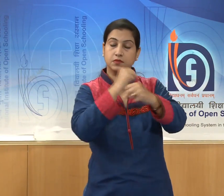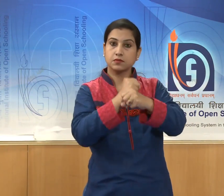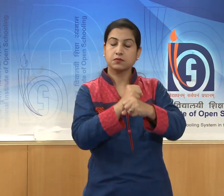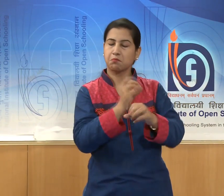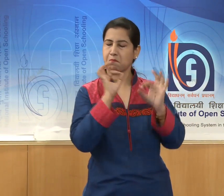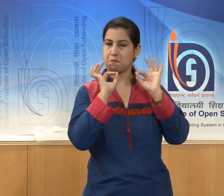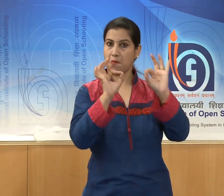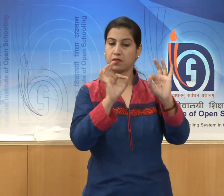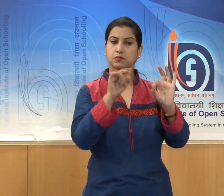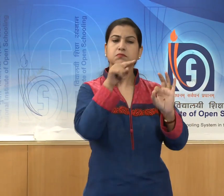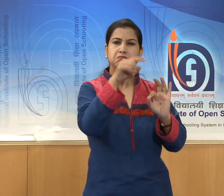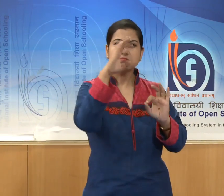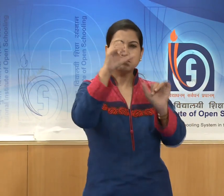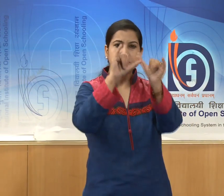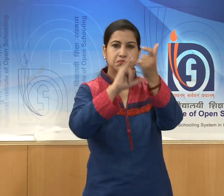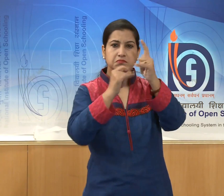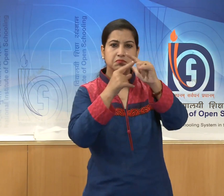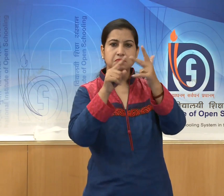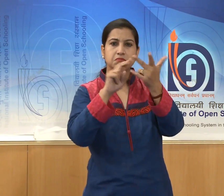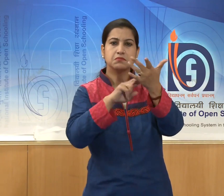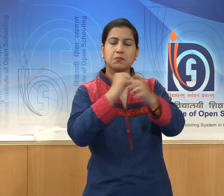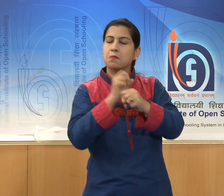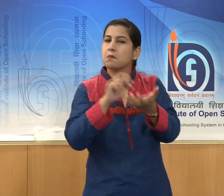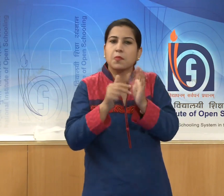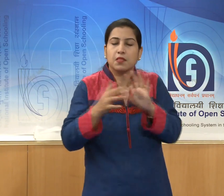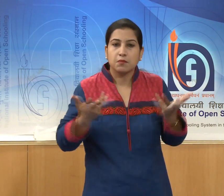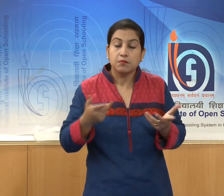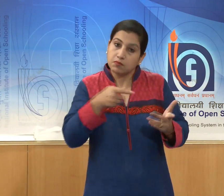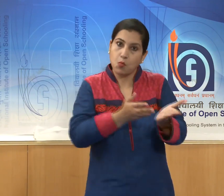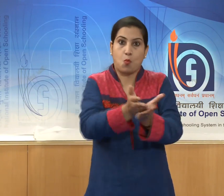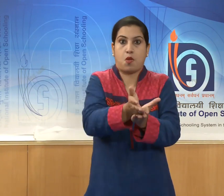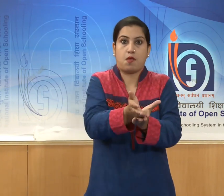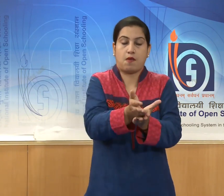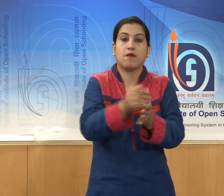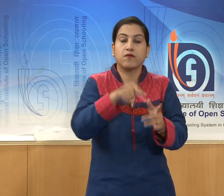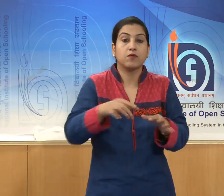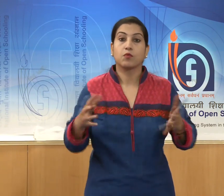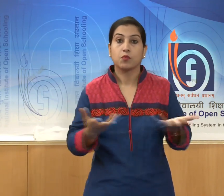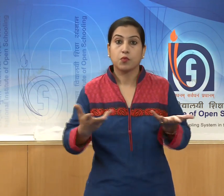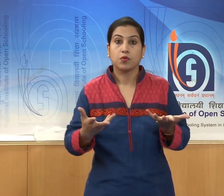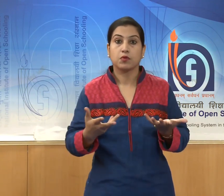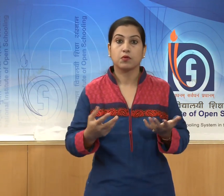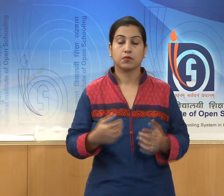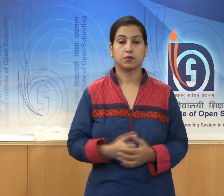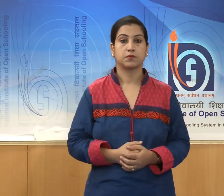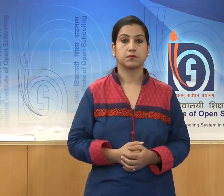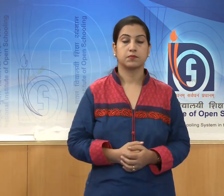Casting is a process in which a mould